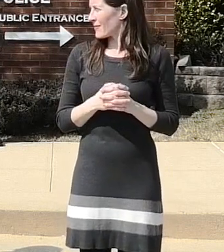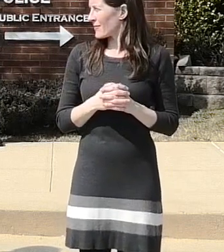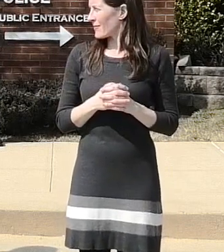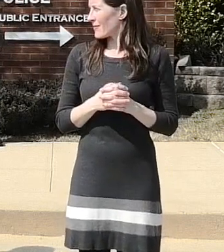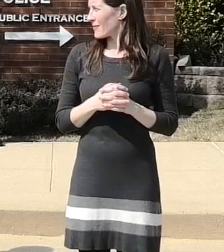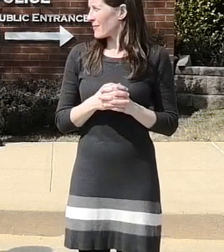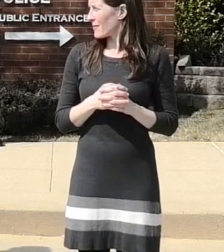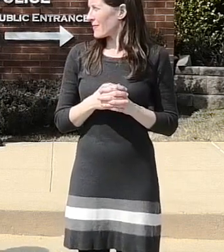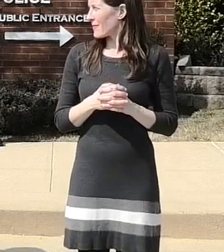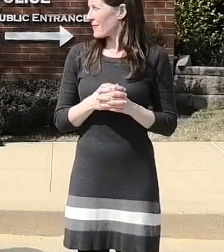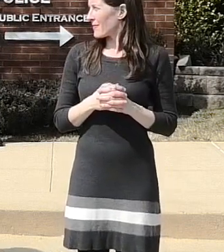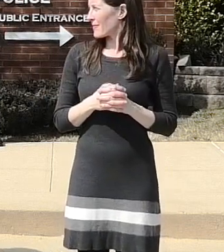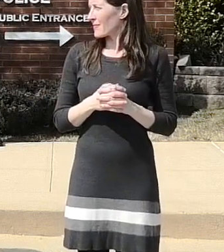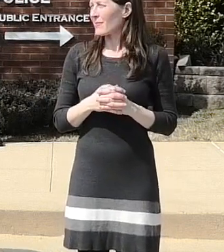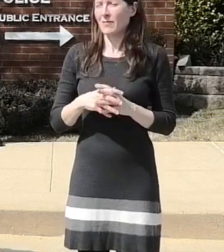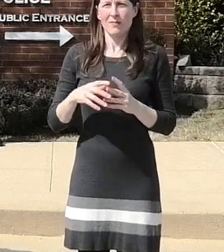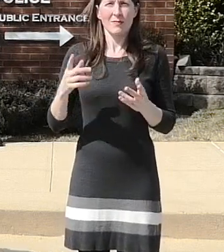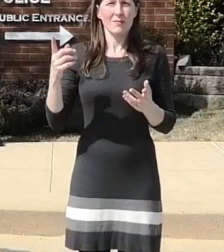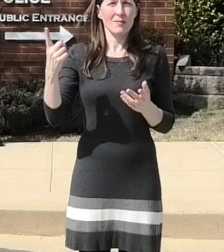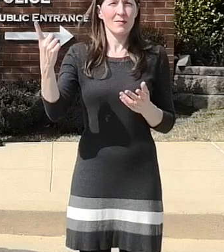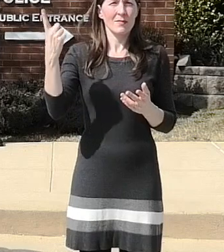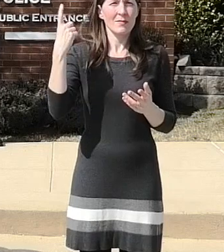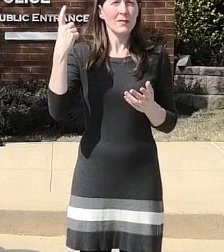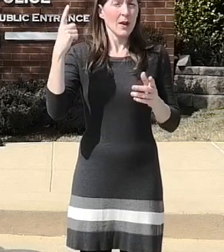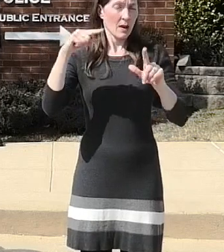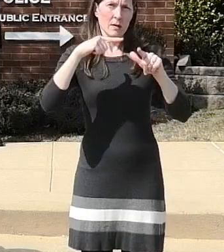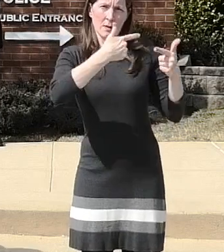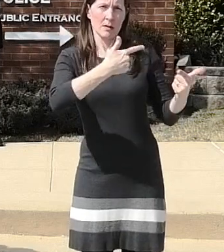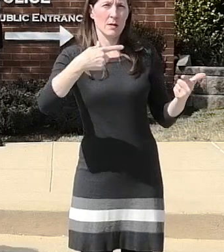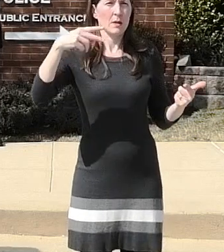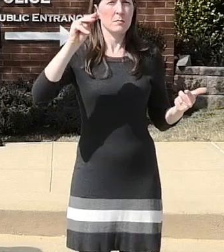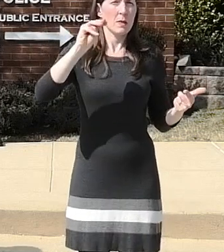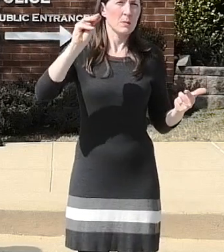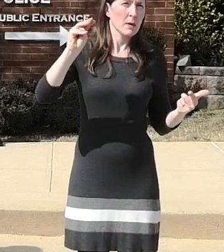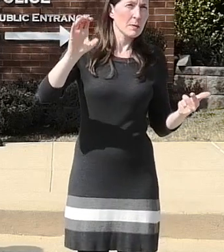i would actually defer to montgomery and prince george's on that